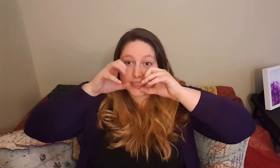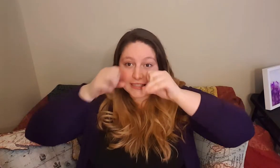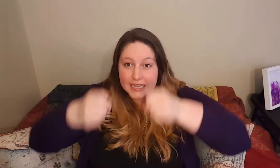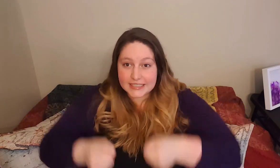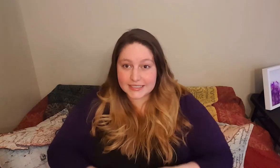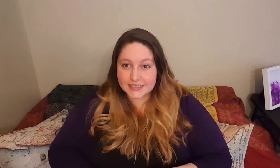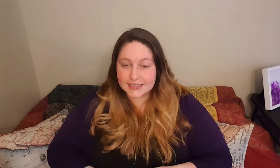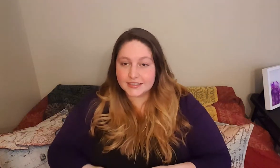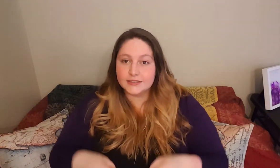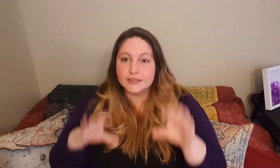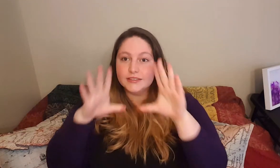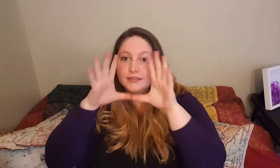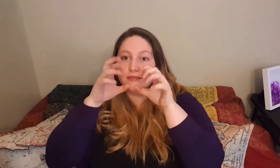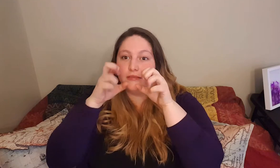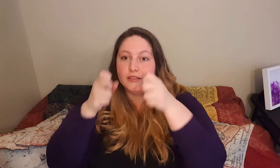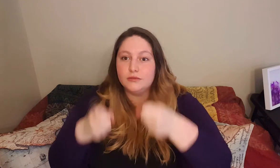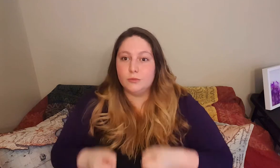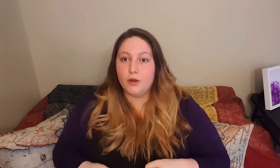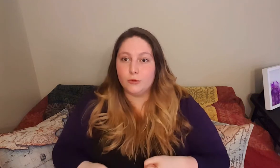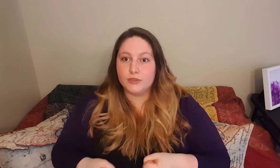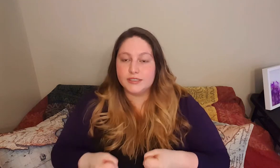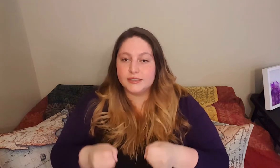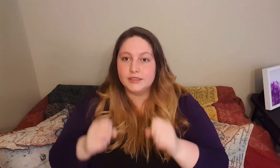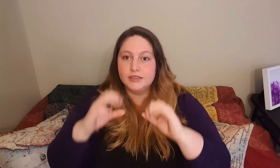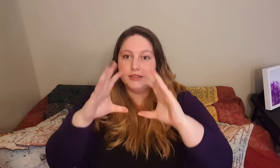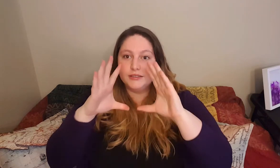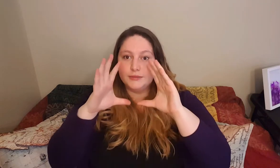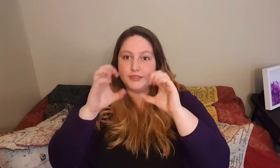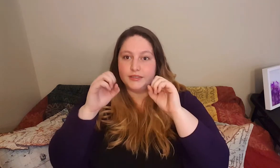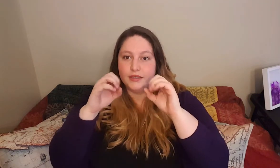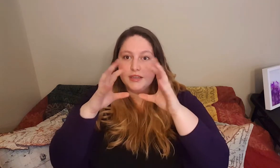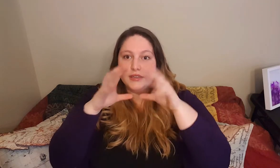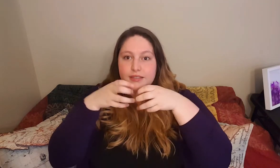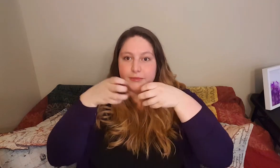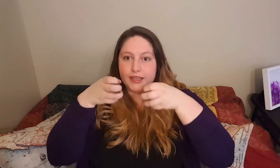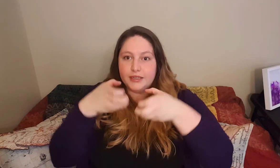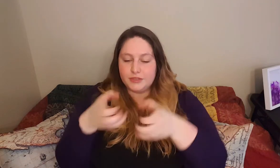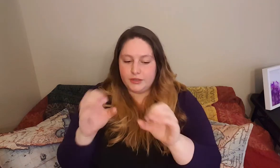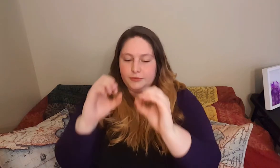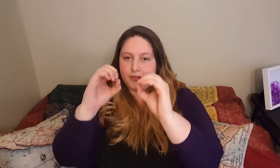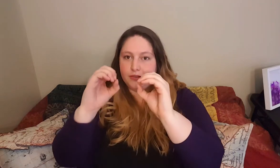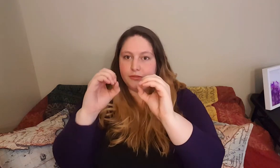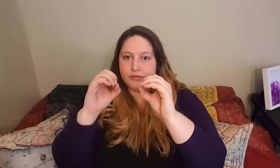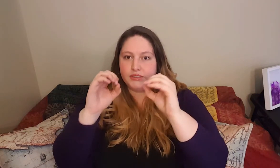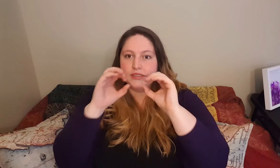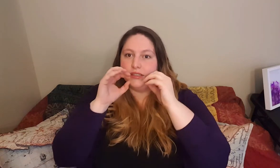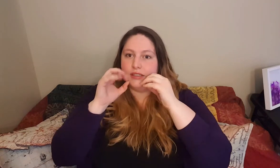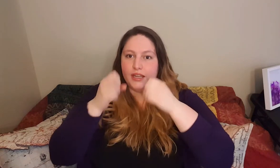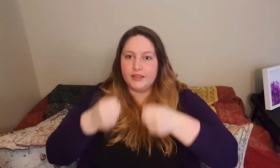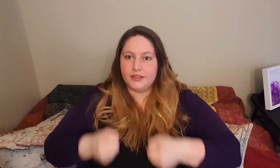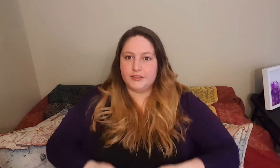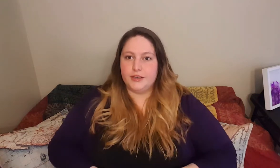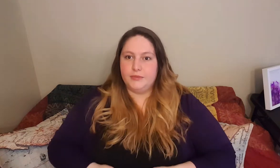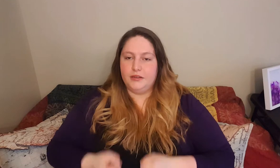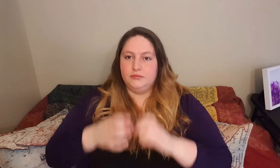tusks. So walrus. I'm just taking my hand. I'm starting with circles. And then I just come down.